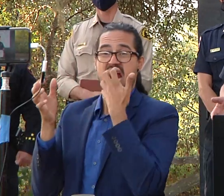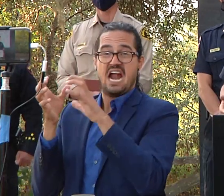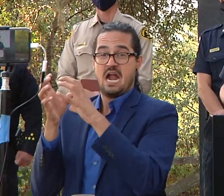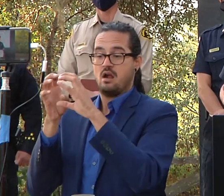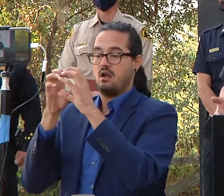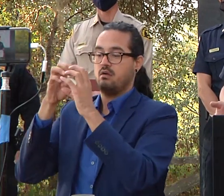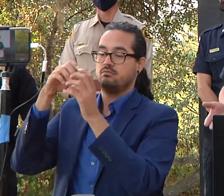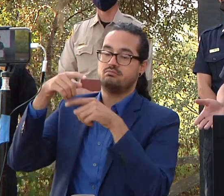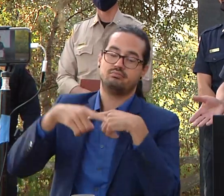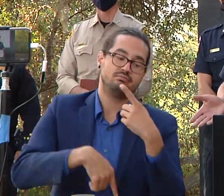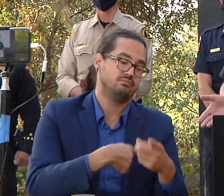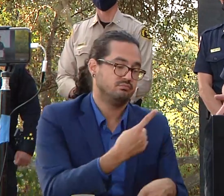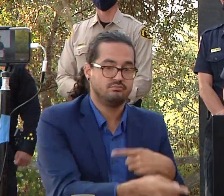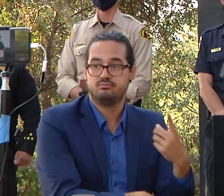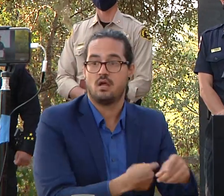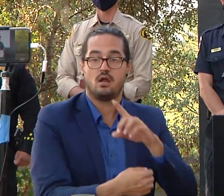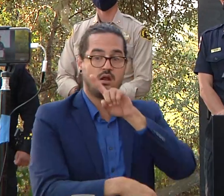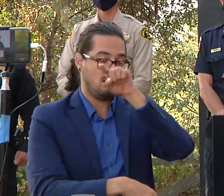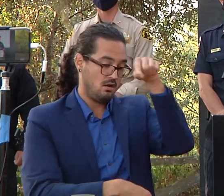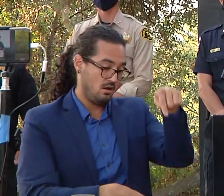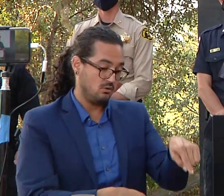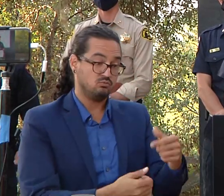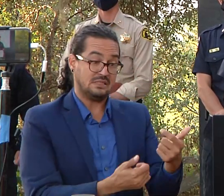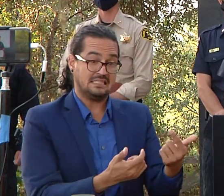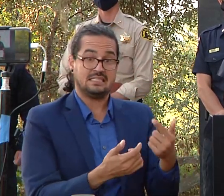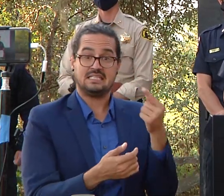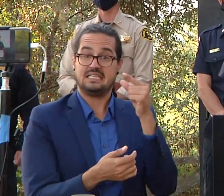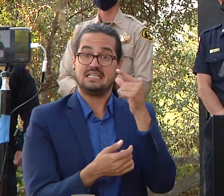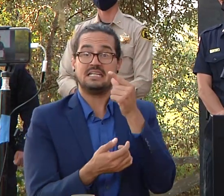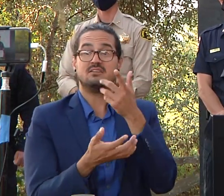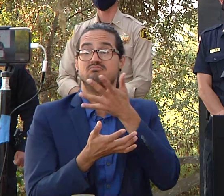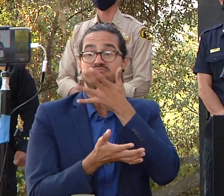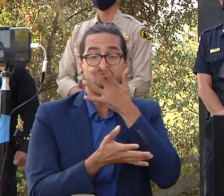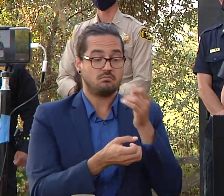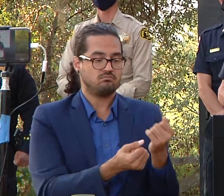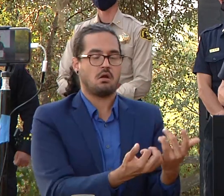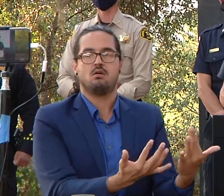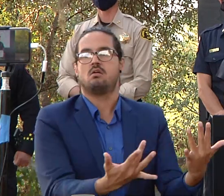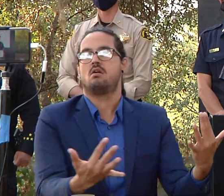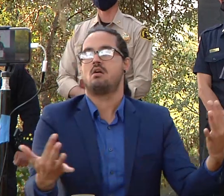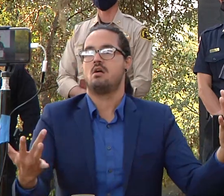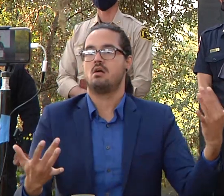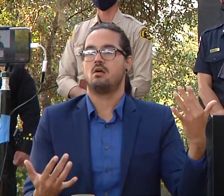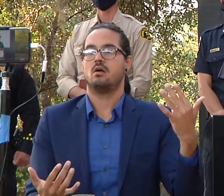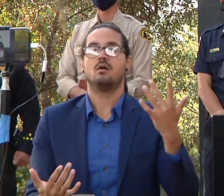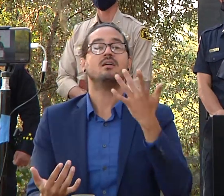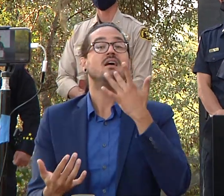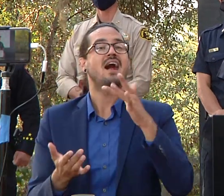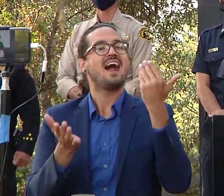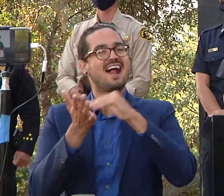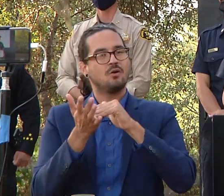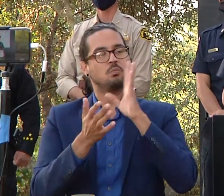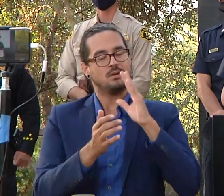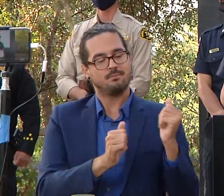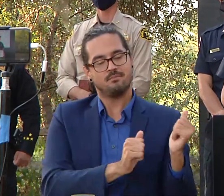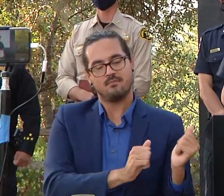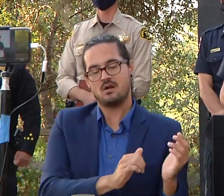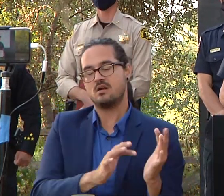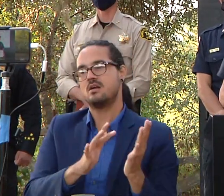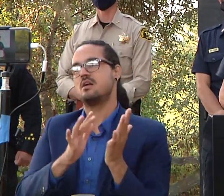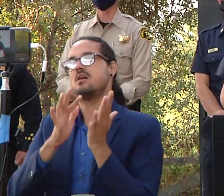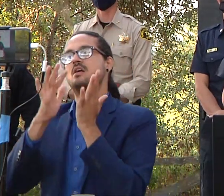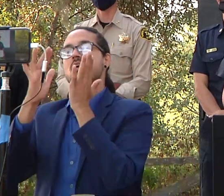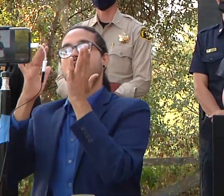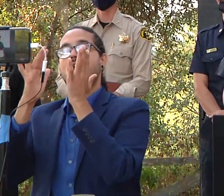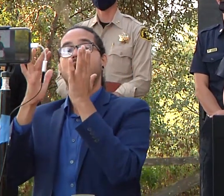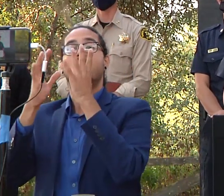that fire ignites and runs back fortunately up as fire does uphill and typically back into the burn itself so